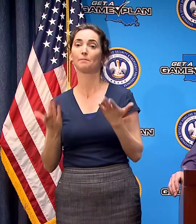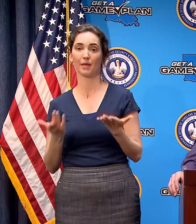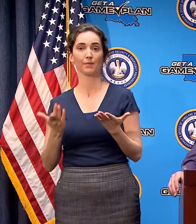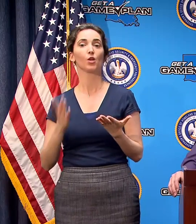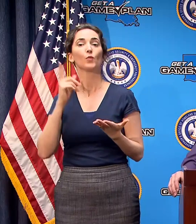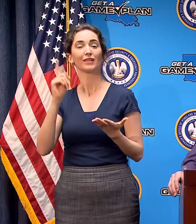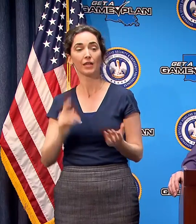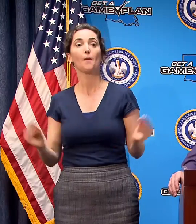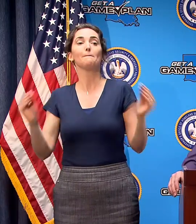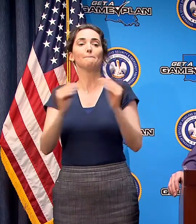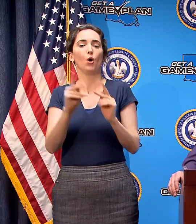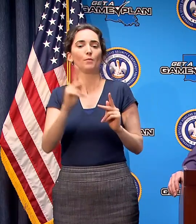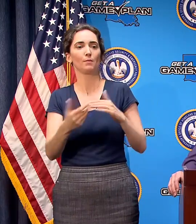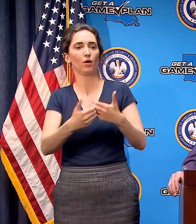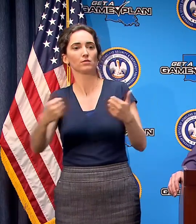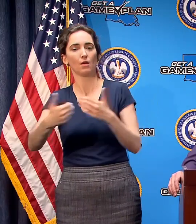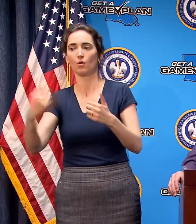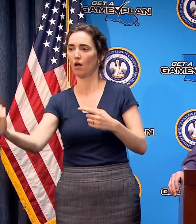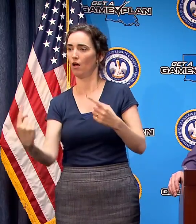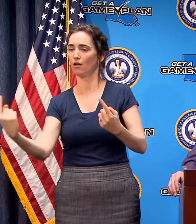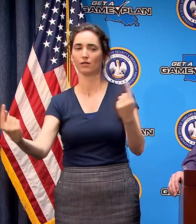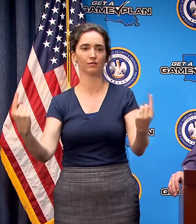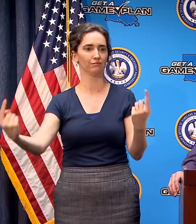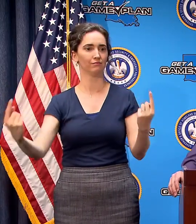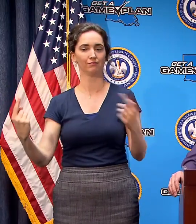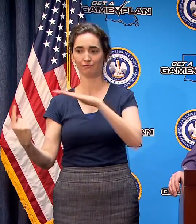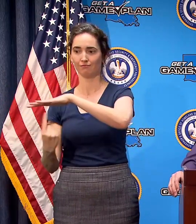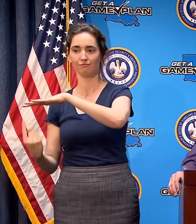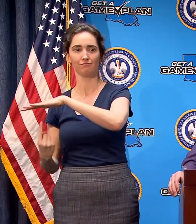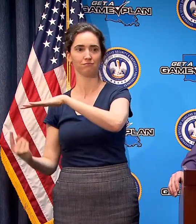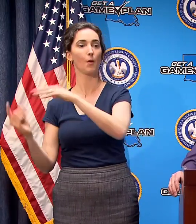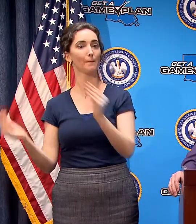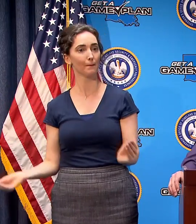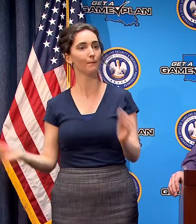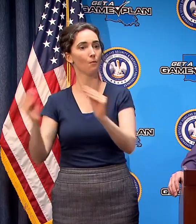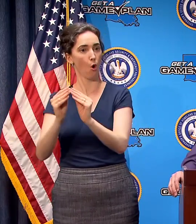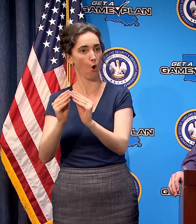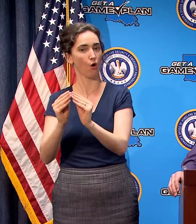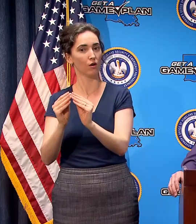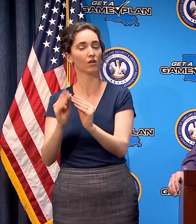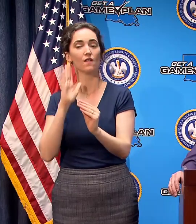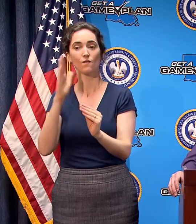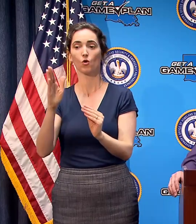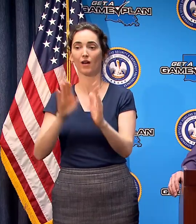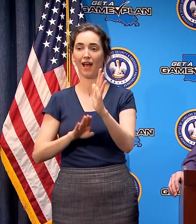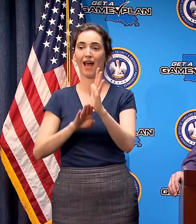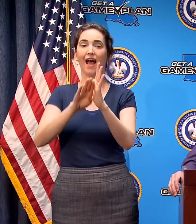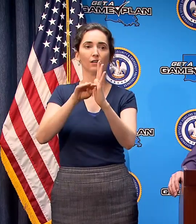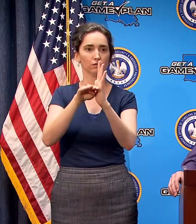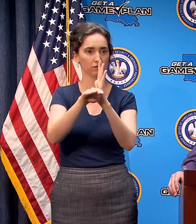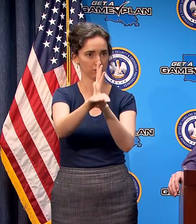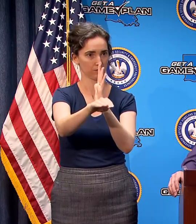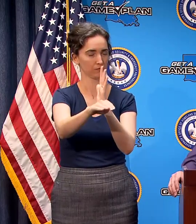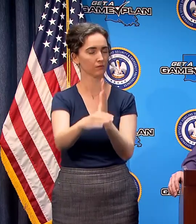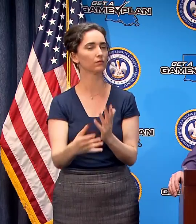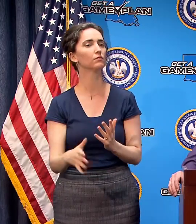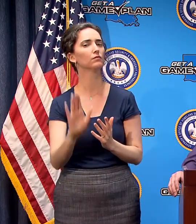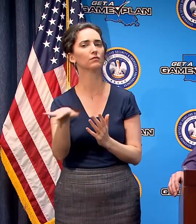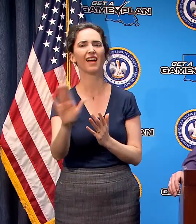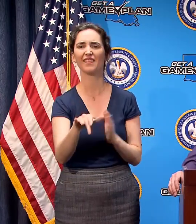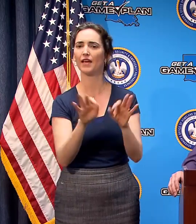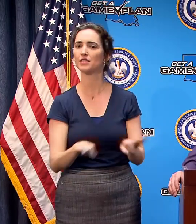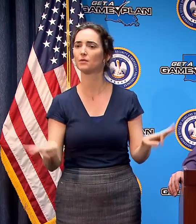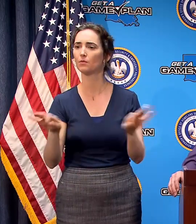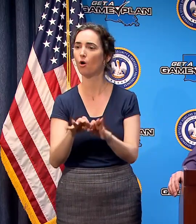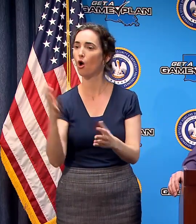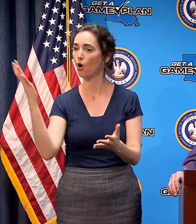more isolation in order to be able to flatten the curve again the reason this is important is we